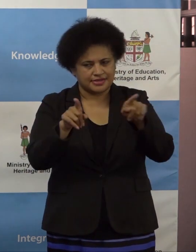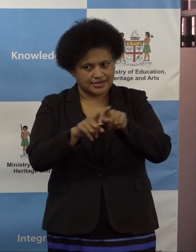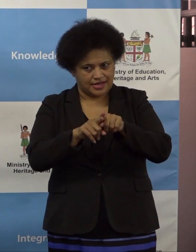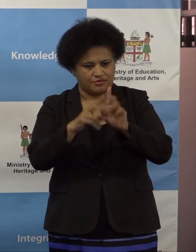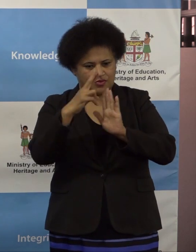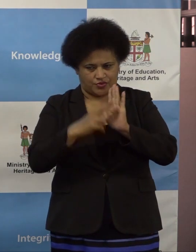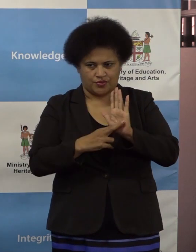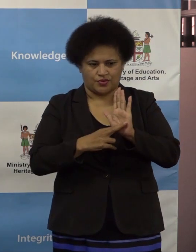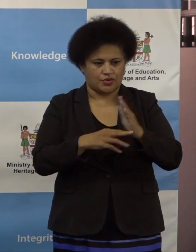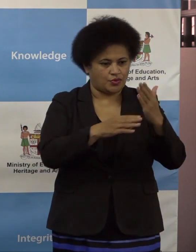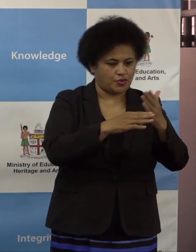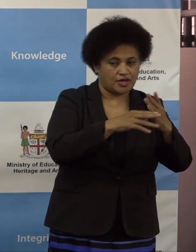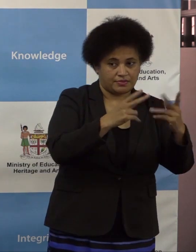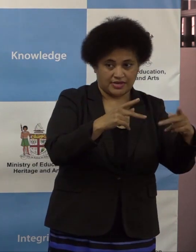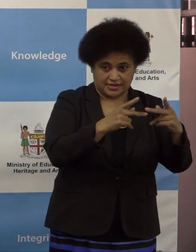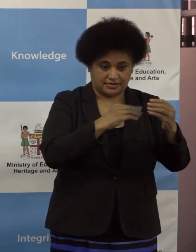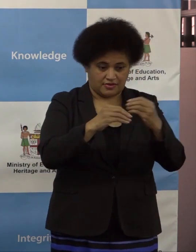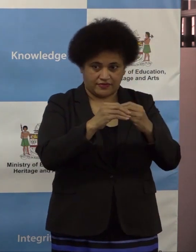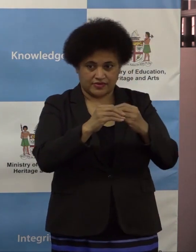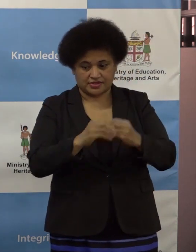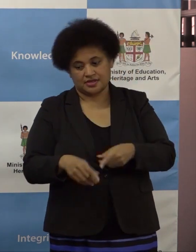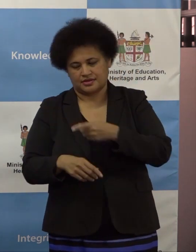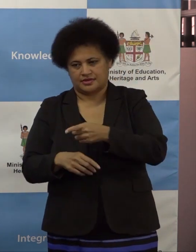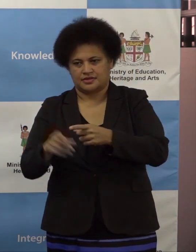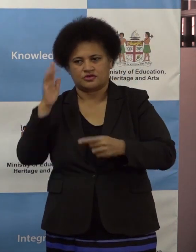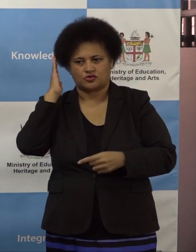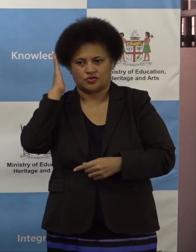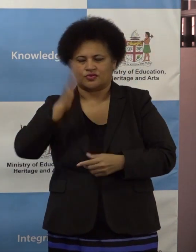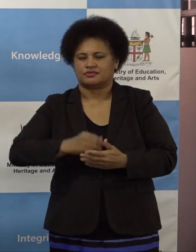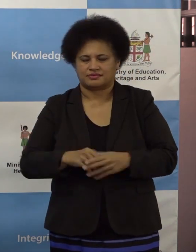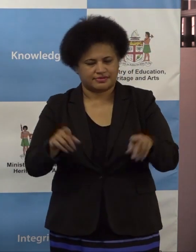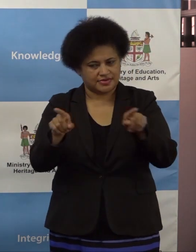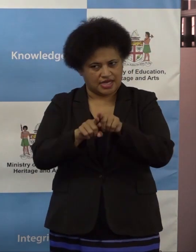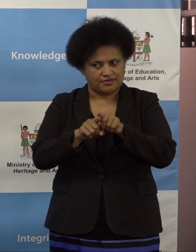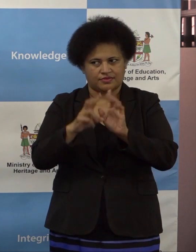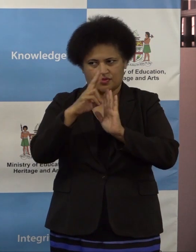are being introduced, even in school environment or in boarding schools.